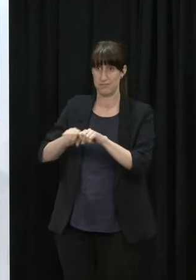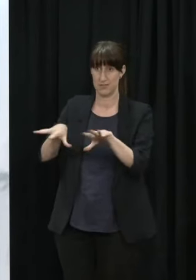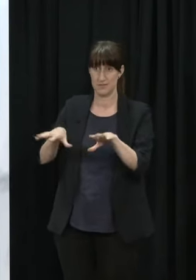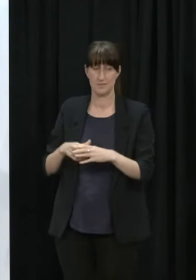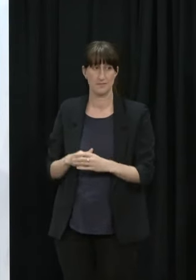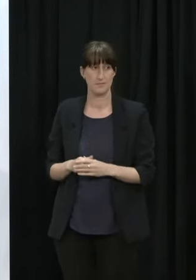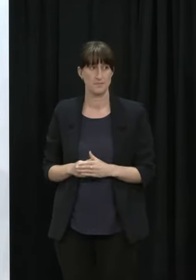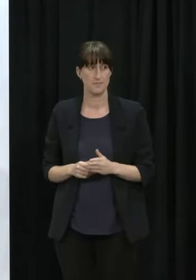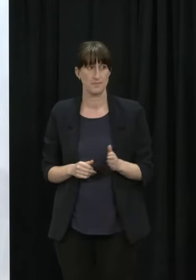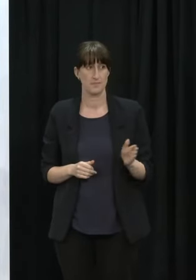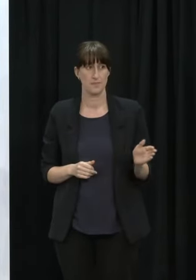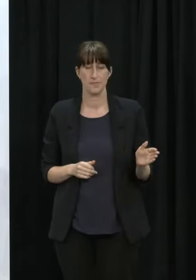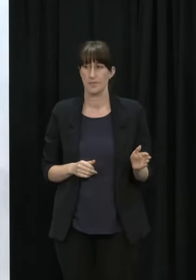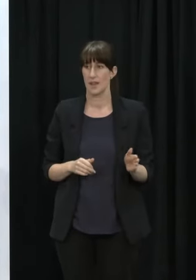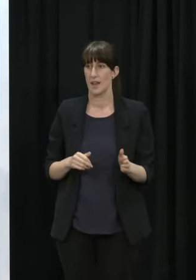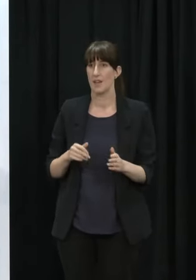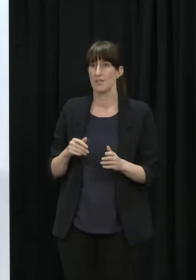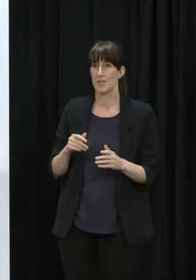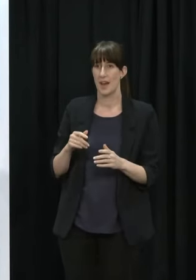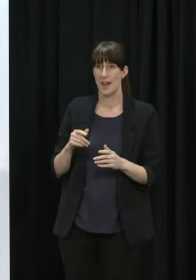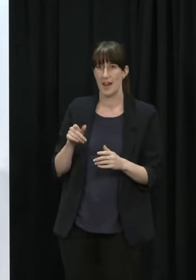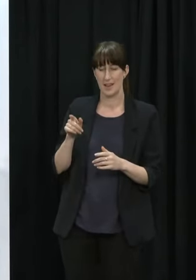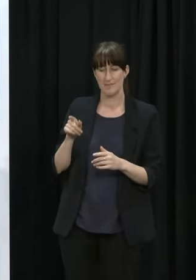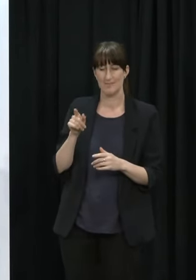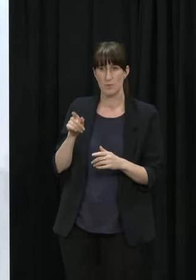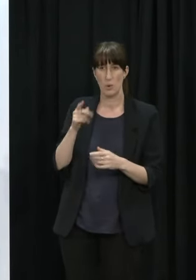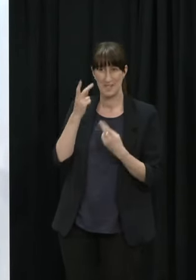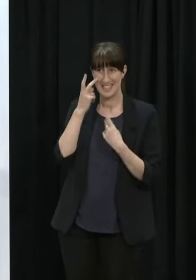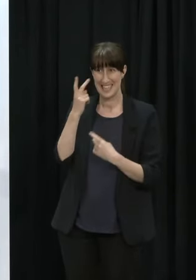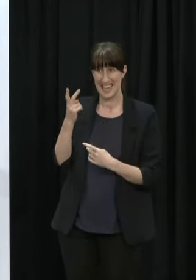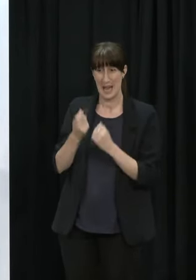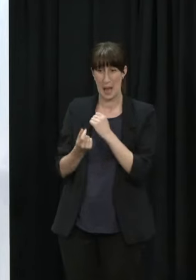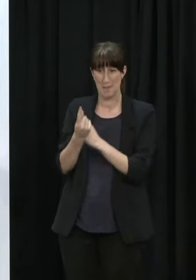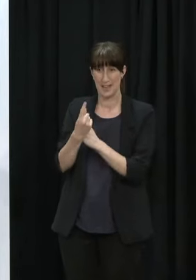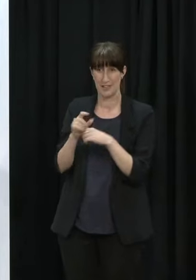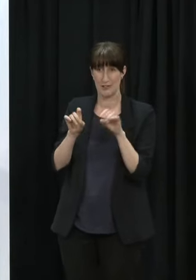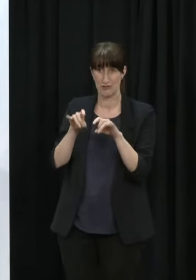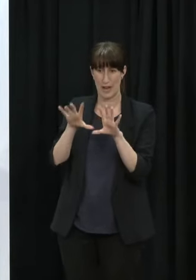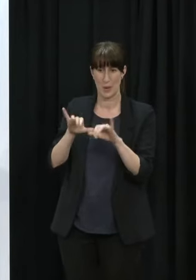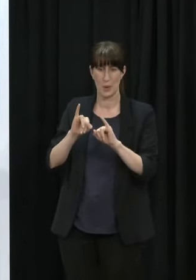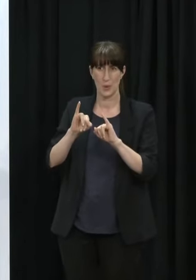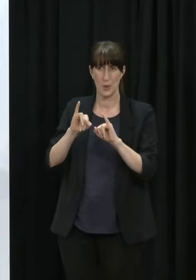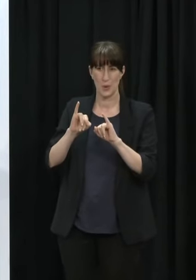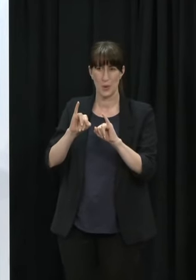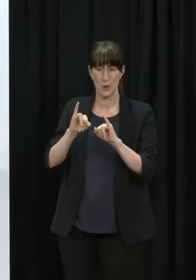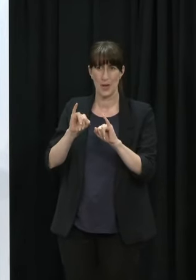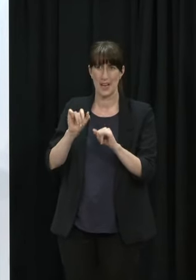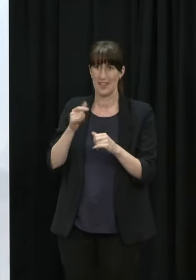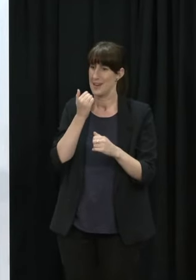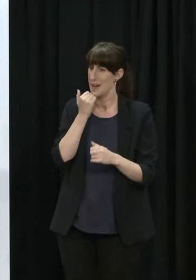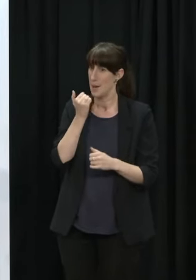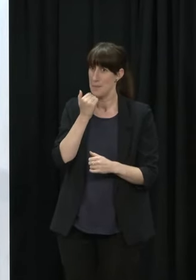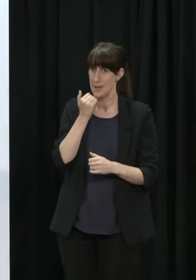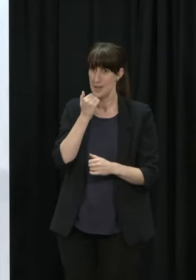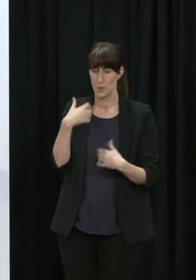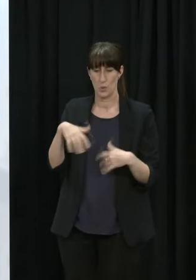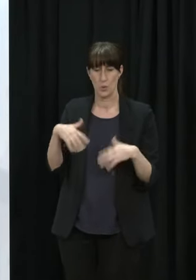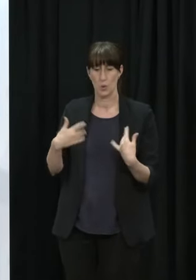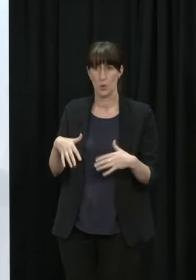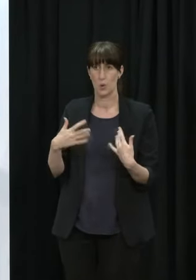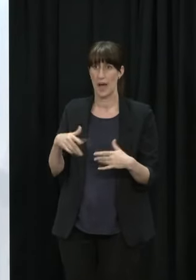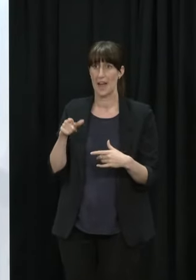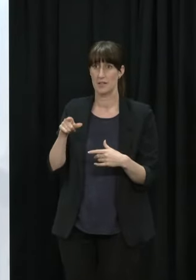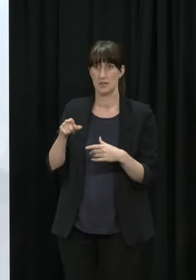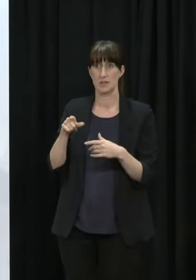those data from Australia are pretty worrying aren't they with that explosive nature of these outbreaks particularly if there's a super spreader event but